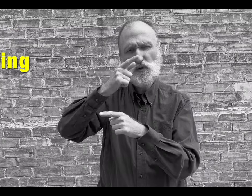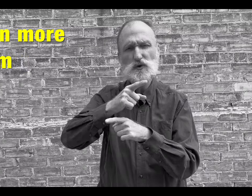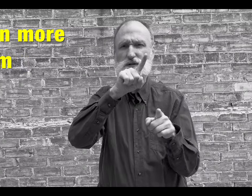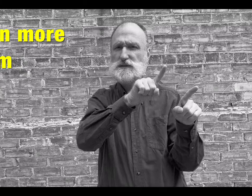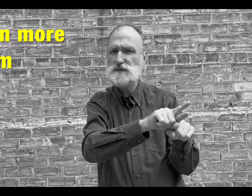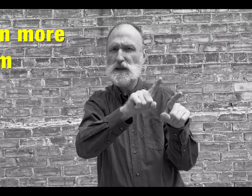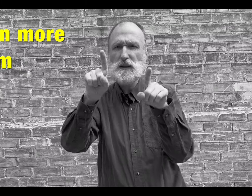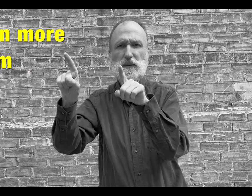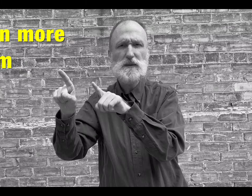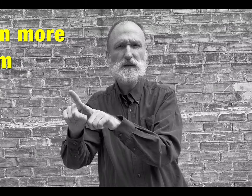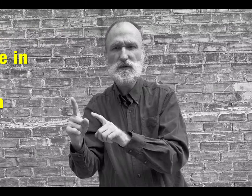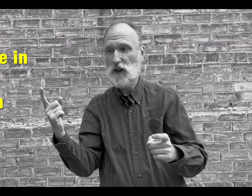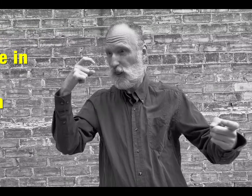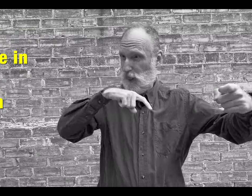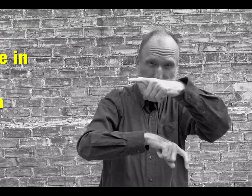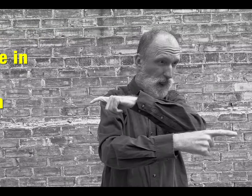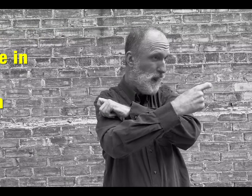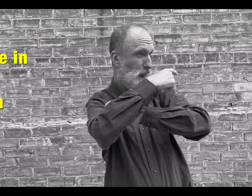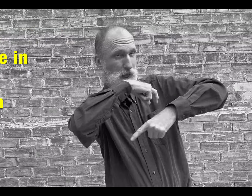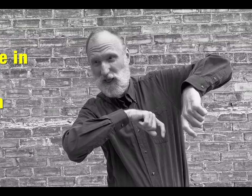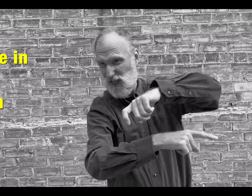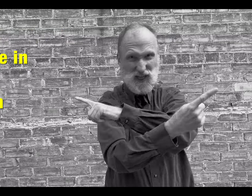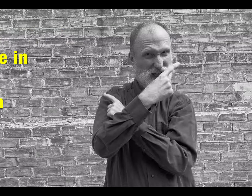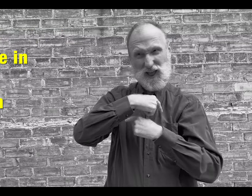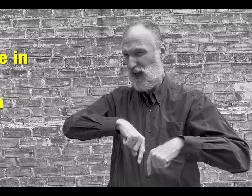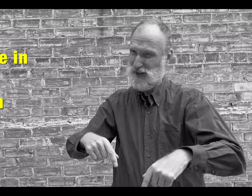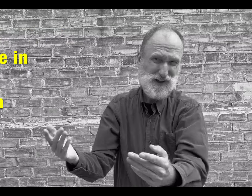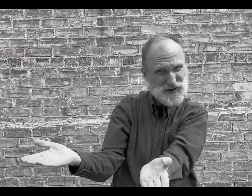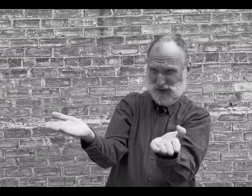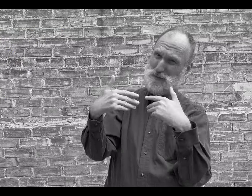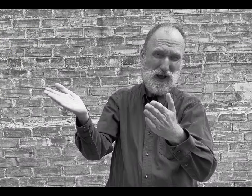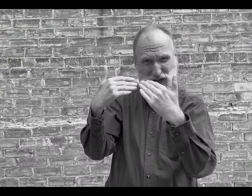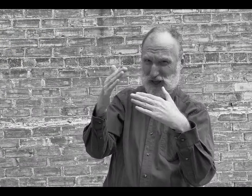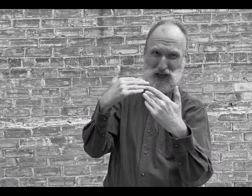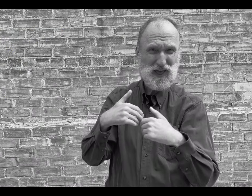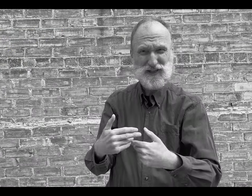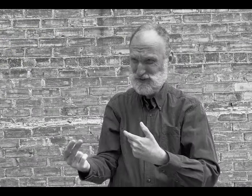had been more like them, always pulling me in to cavort with them.